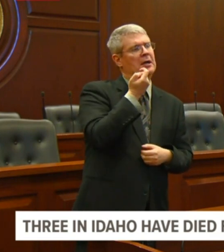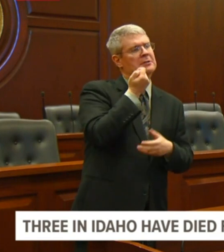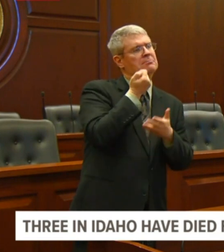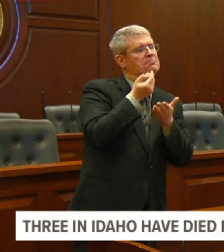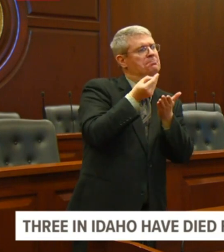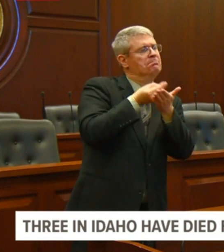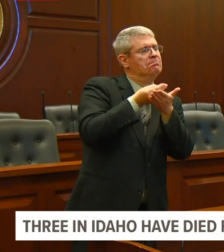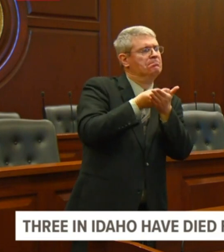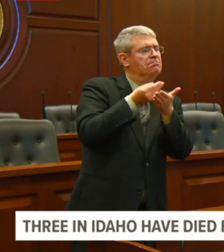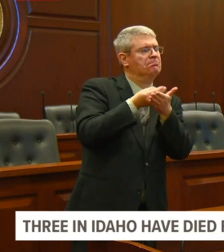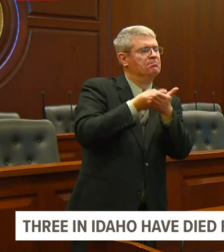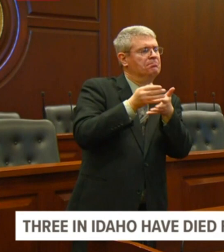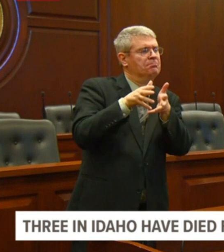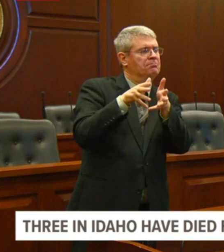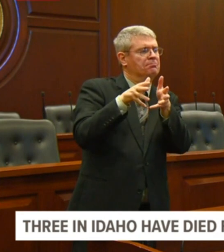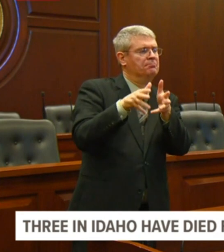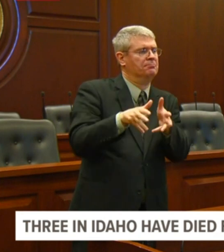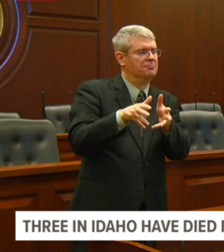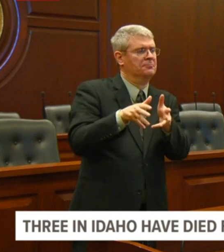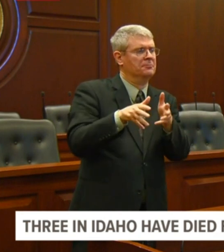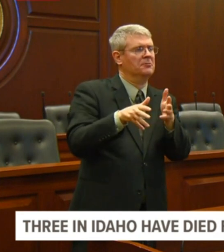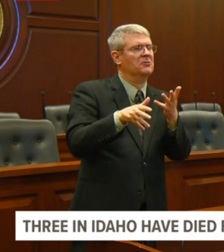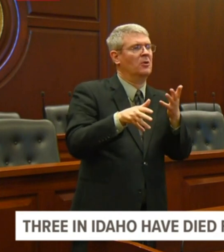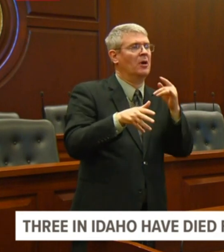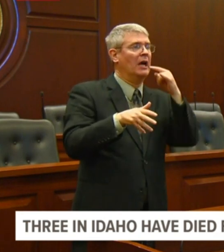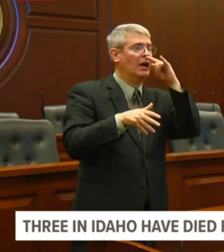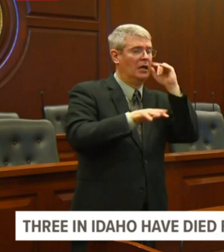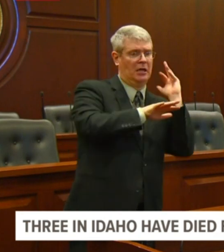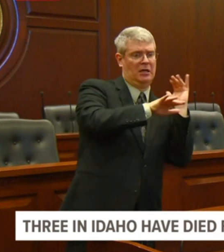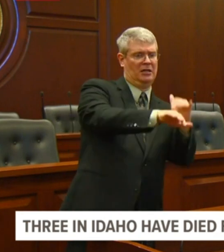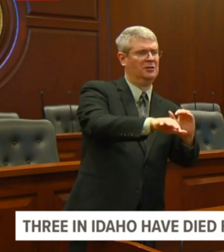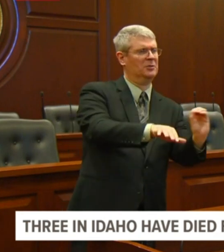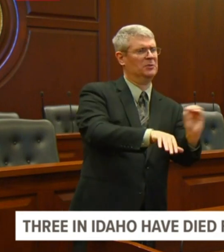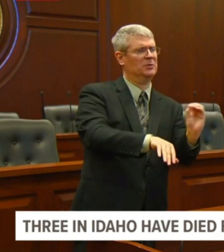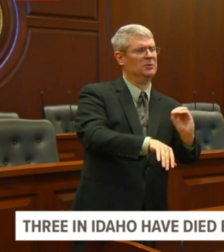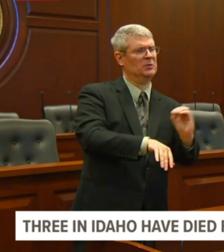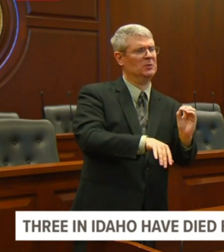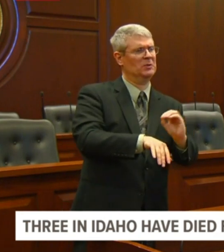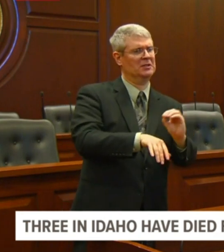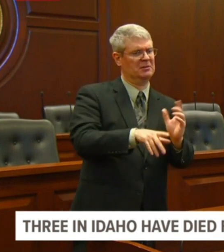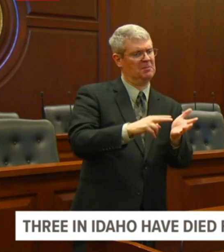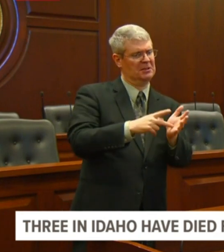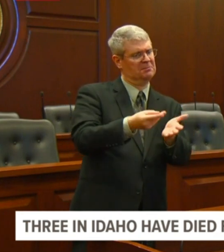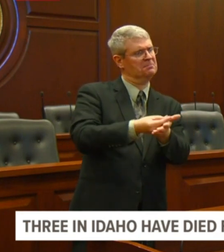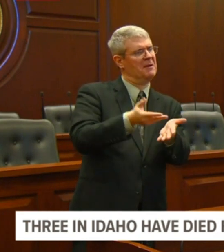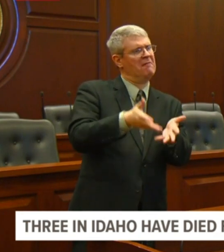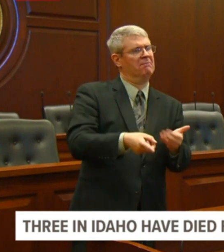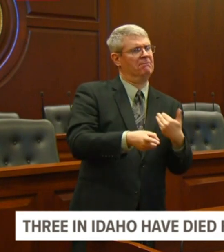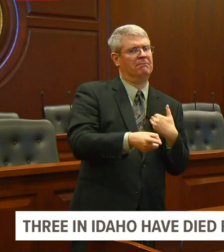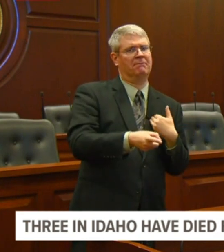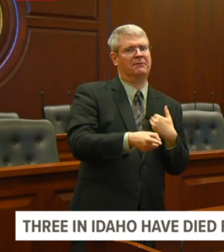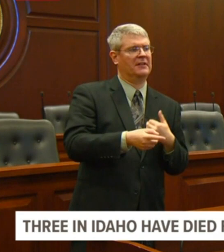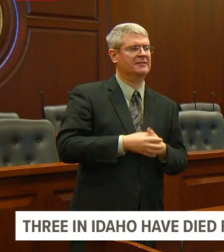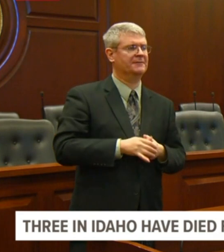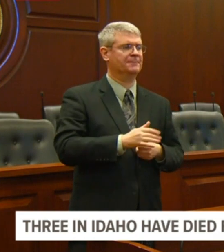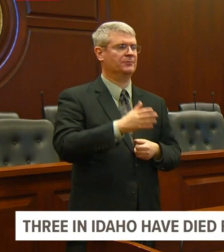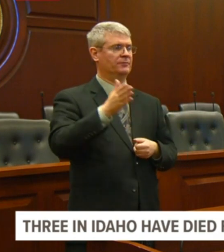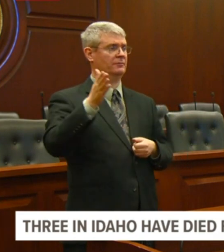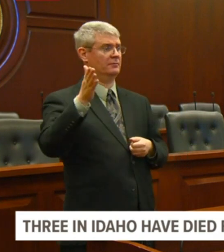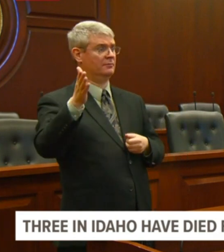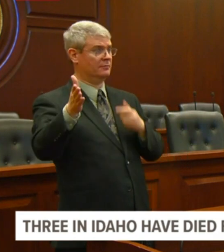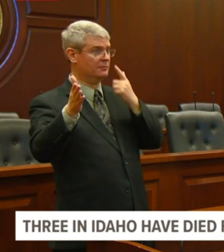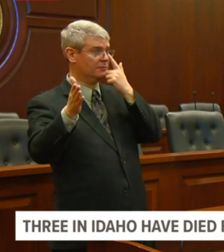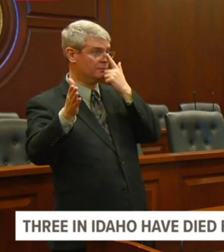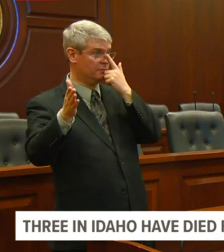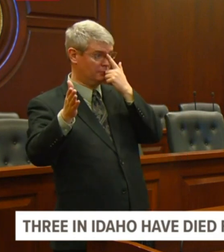variable costs that they're not accruing right now. Um, are you prepared to support doctors and nurses in the ICUs if they need